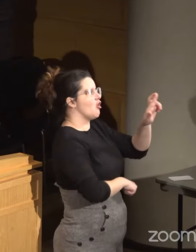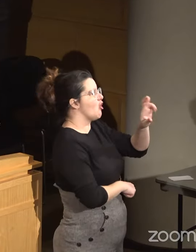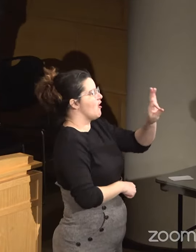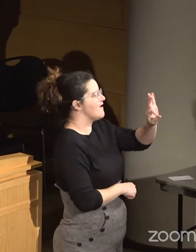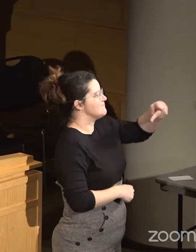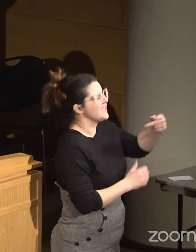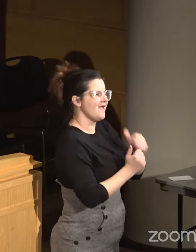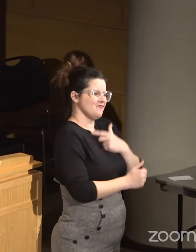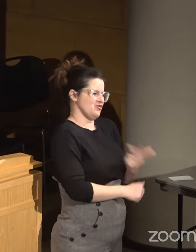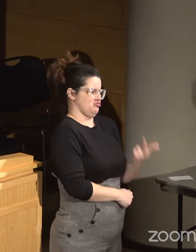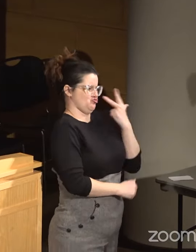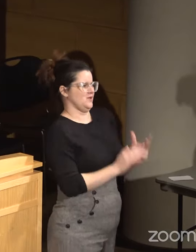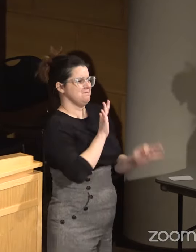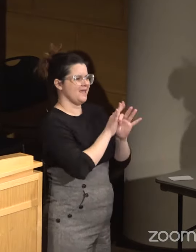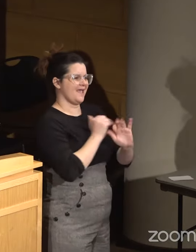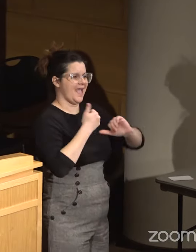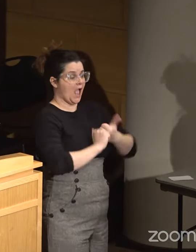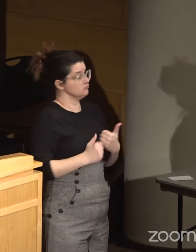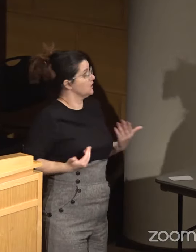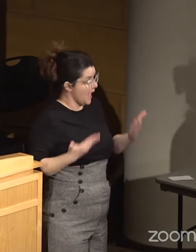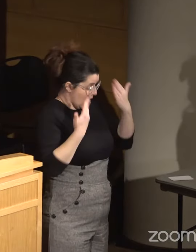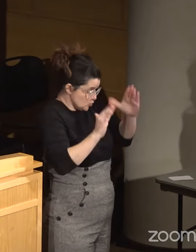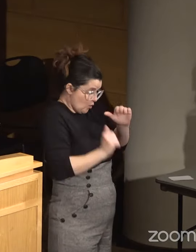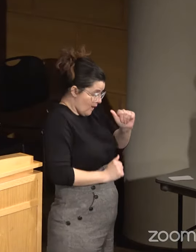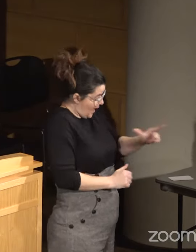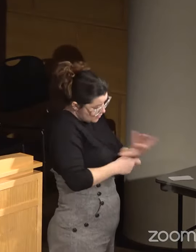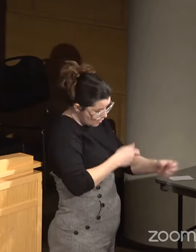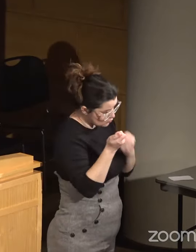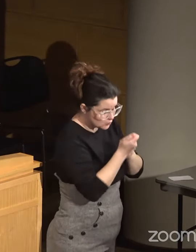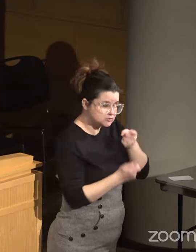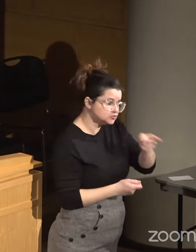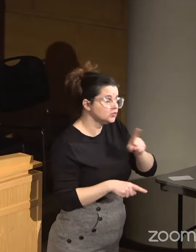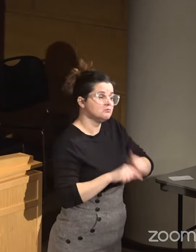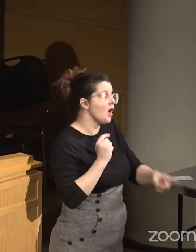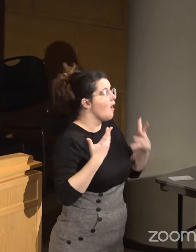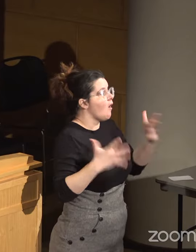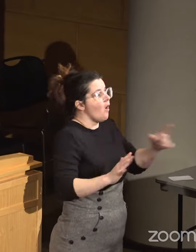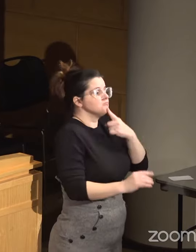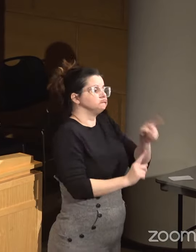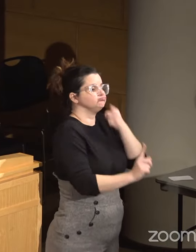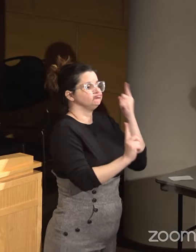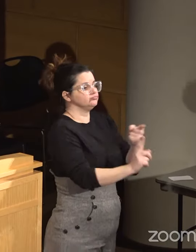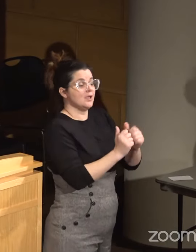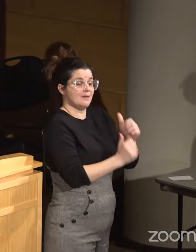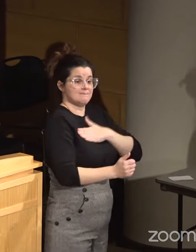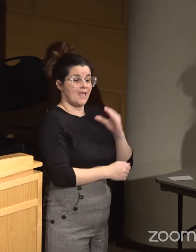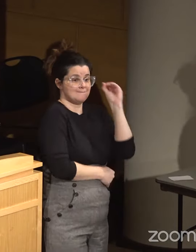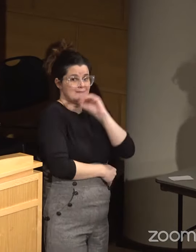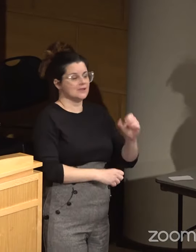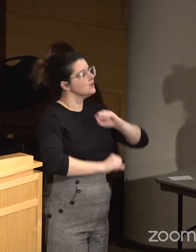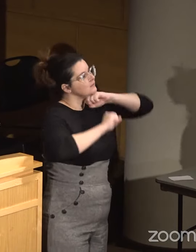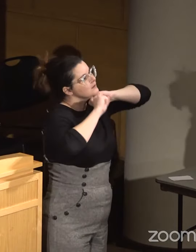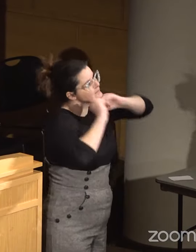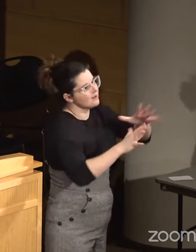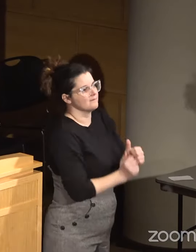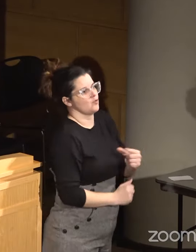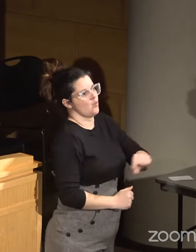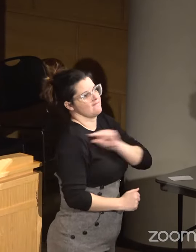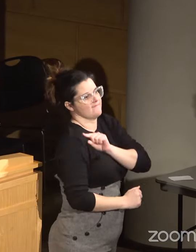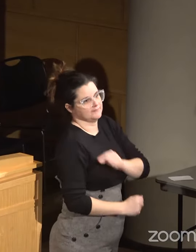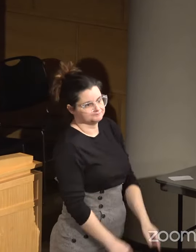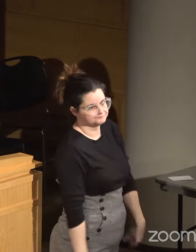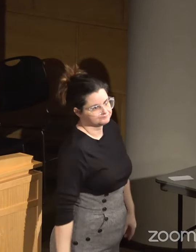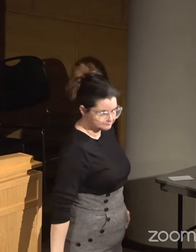I don't know how I'm with you, but all I'm saying is, in my opinion, ain't none of them qualified. Okay.